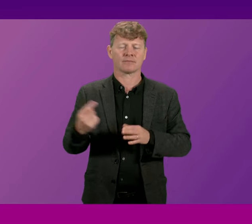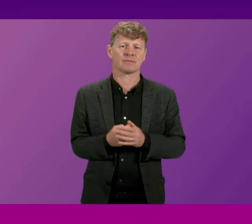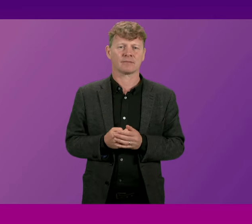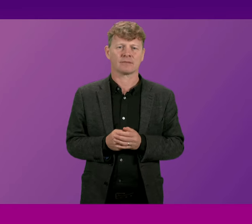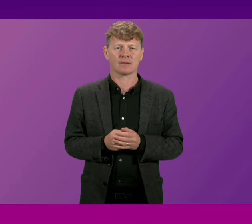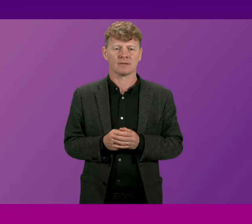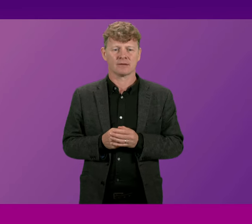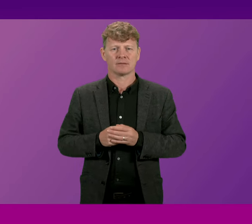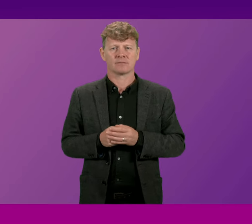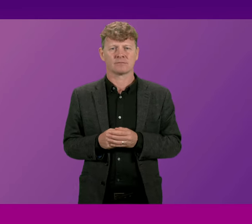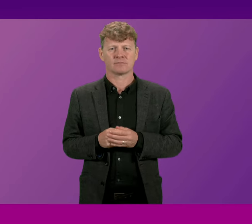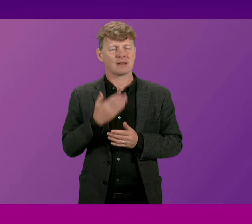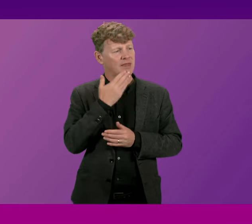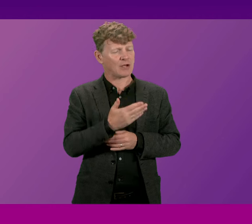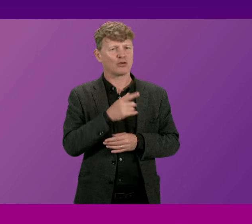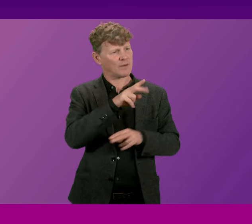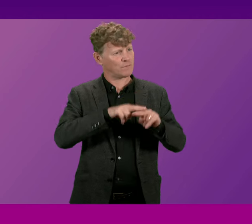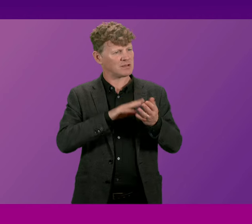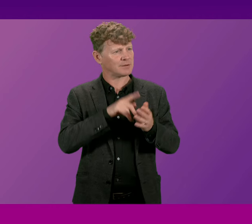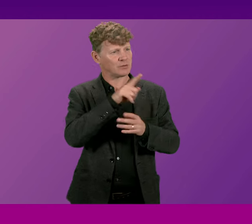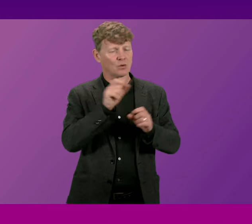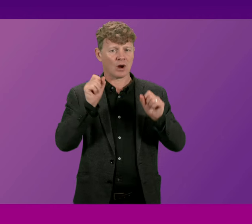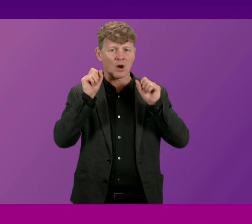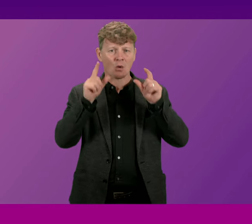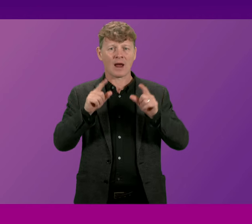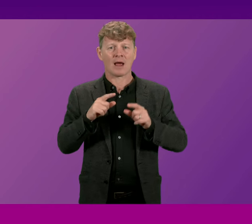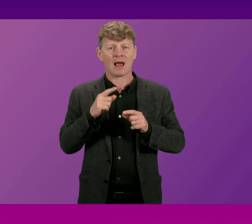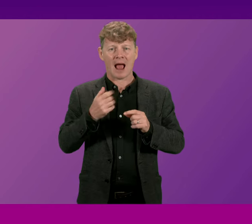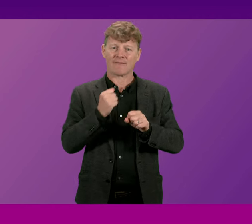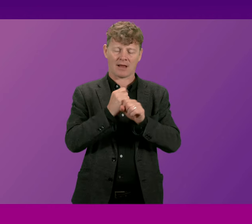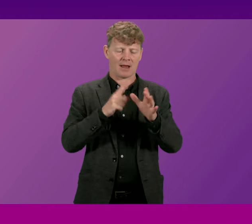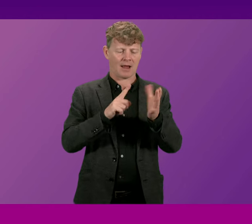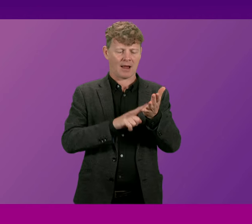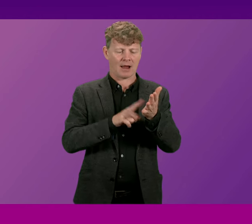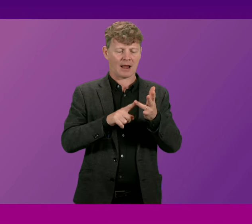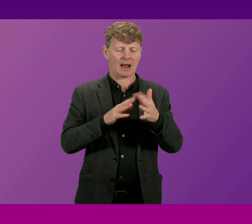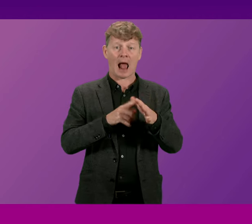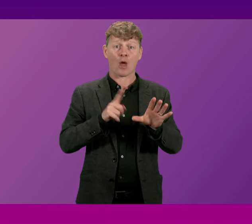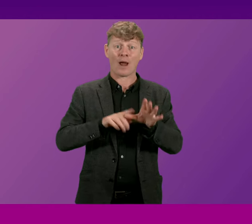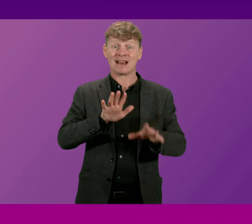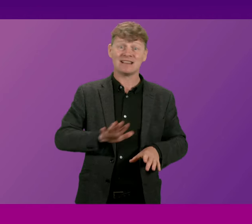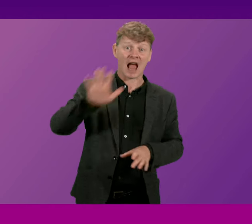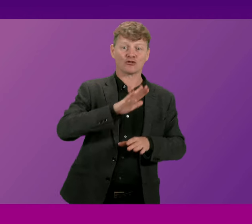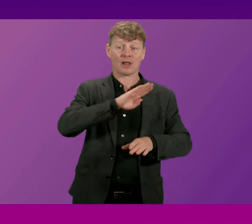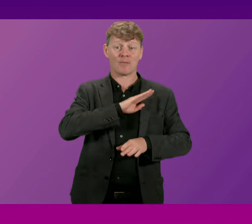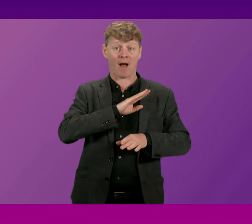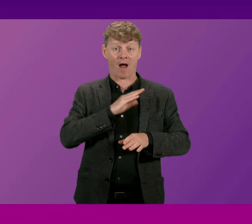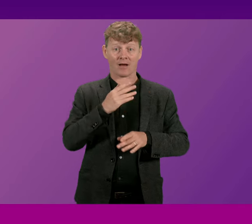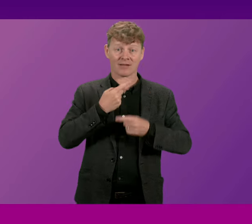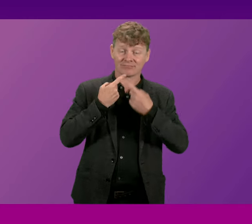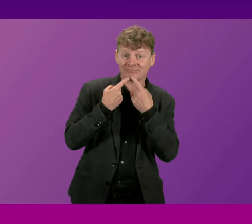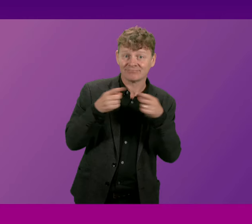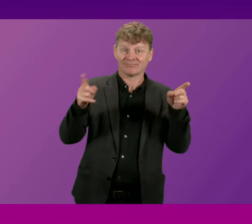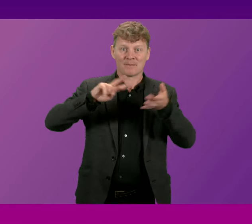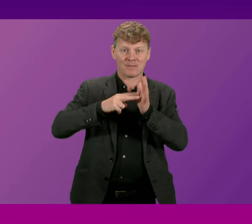President Officer as the First Minister will be aware since plans for a new Galloway National Park were announced over the summer there has been significant